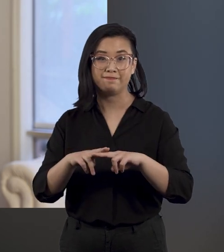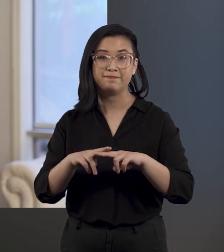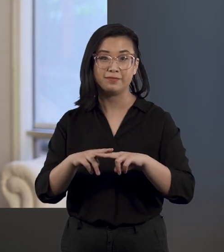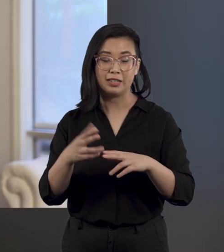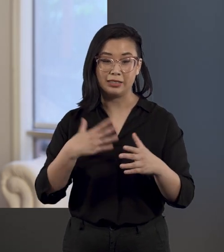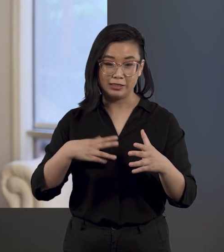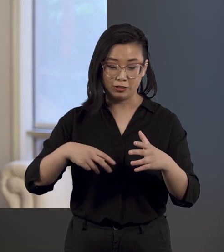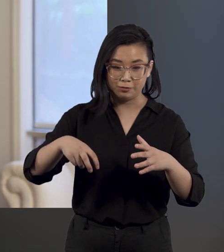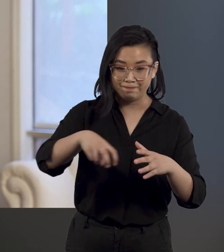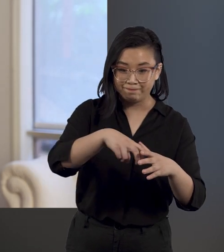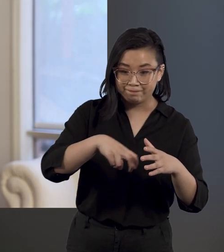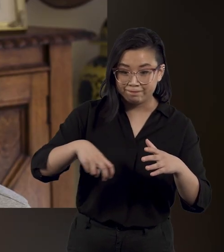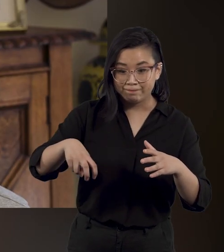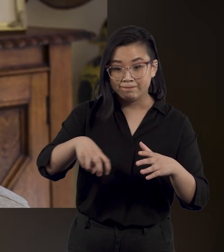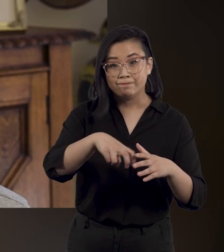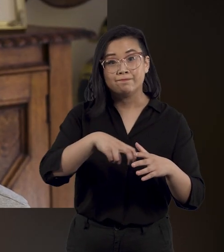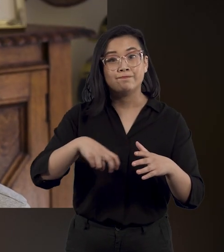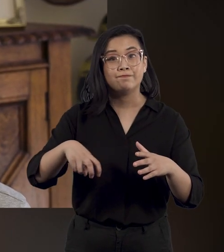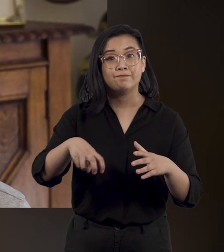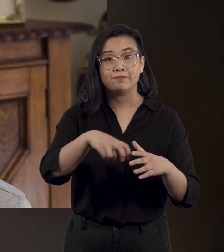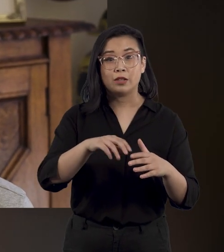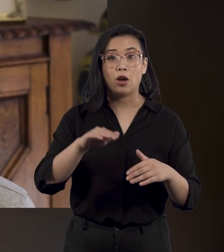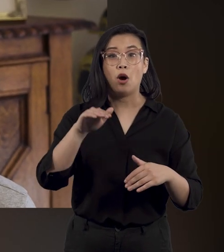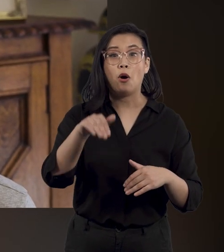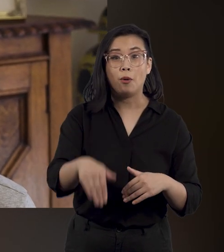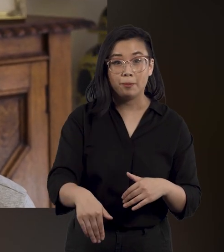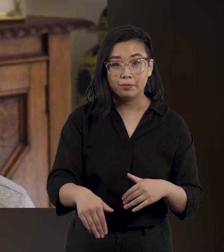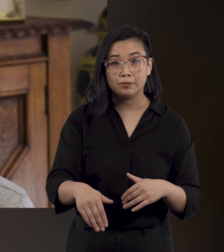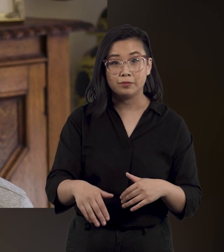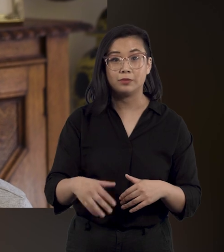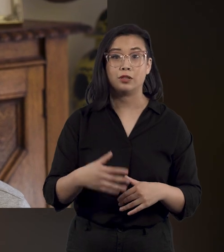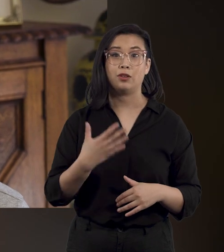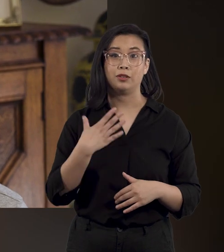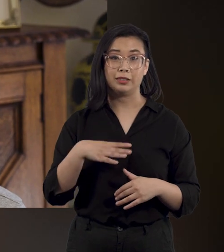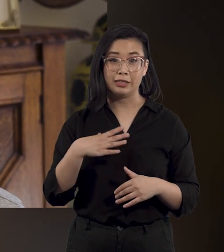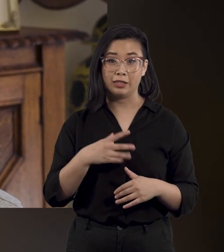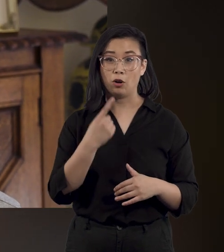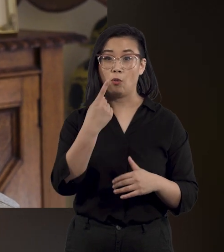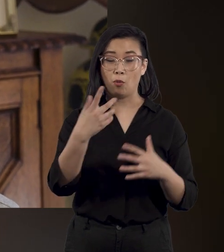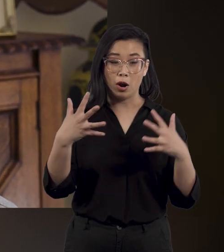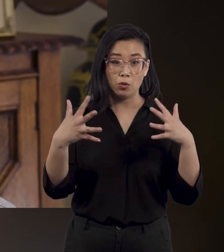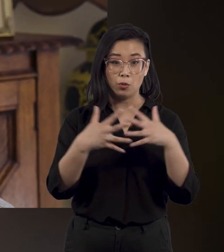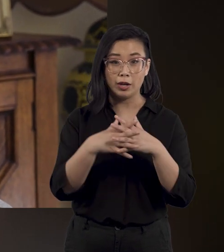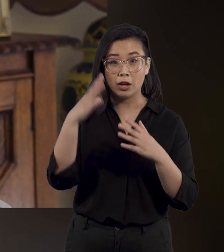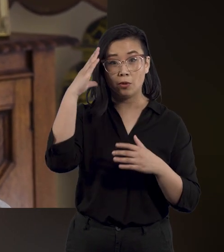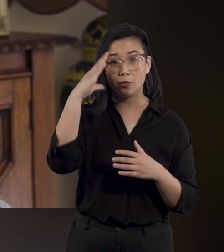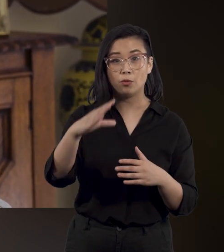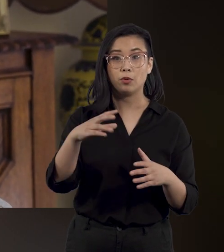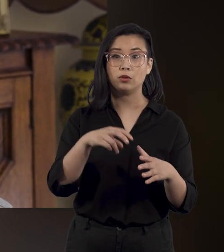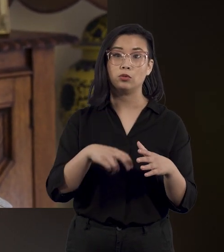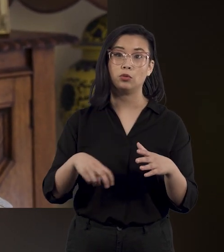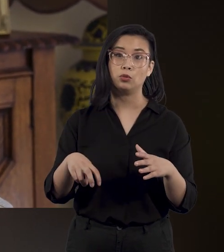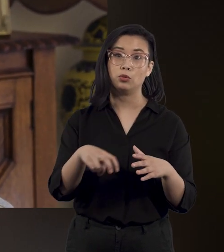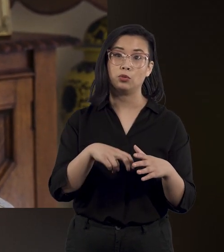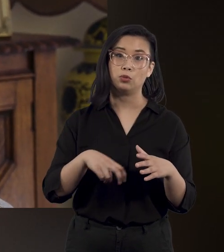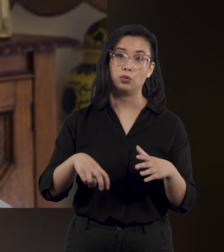and we had to isolate at home. So we had to stay for one week in our bedrooms.